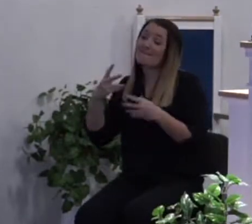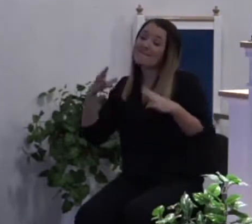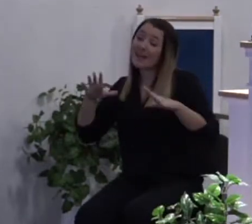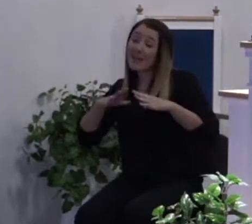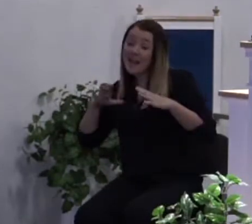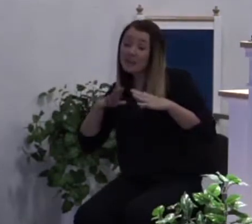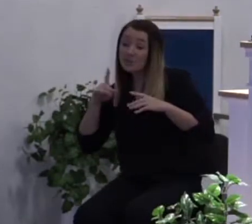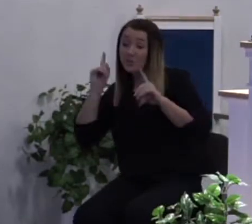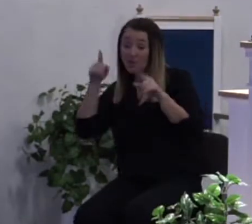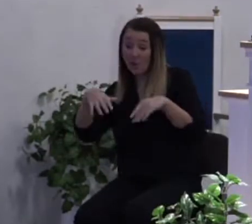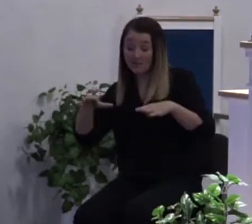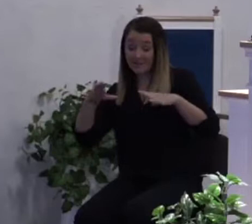get on vacation we're not happy.